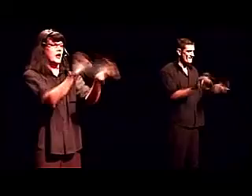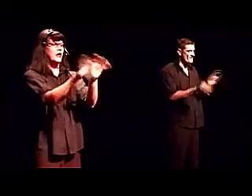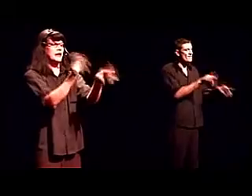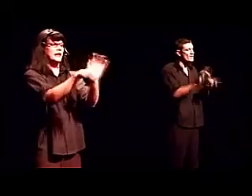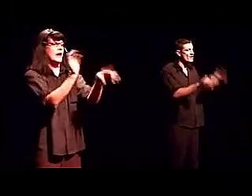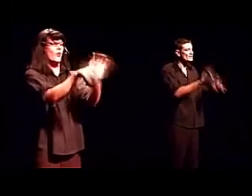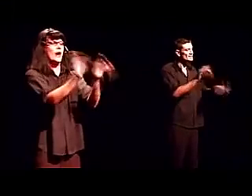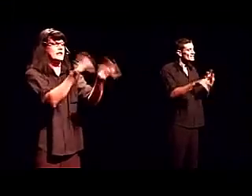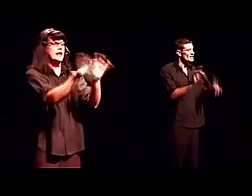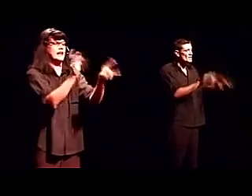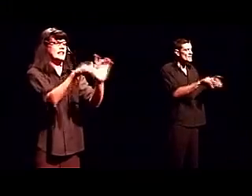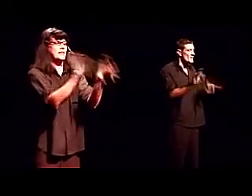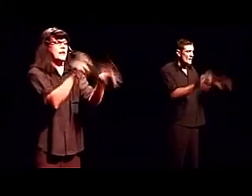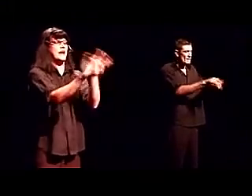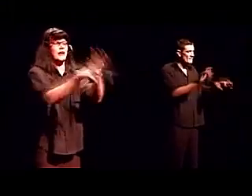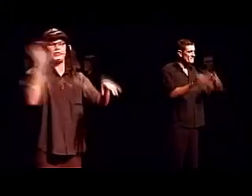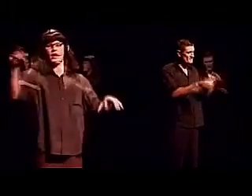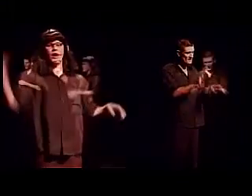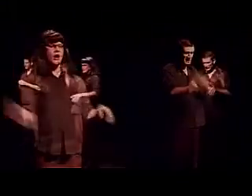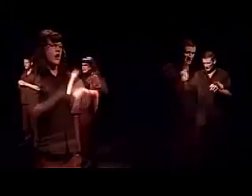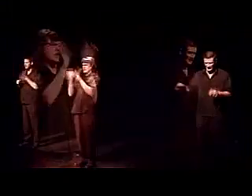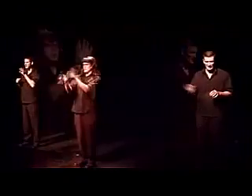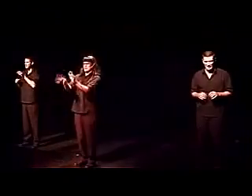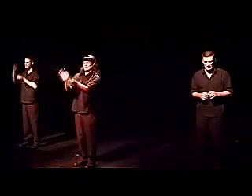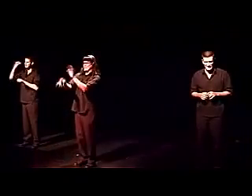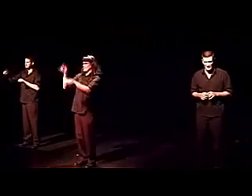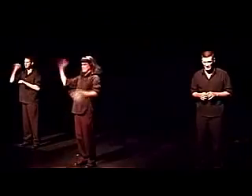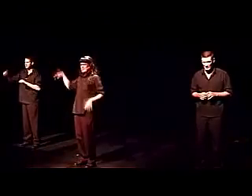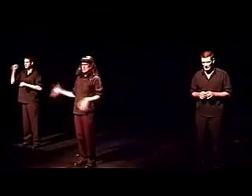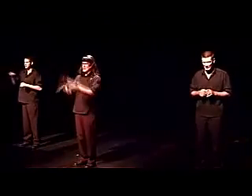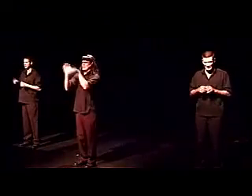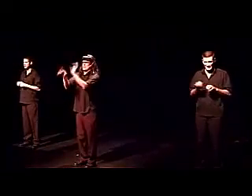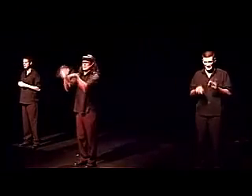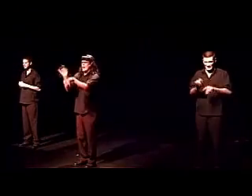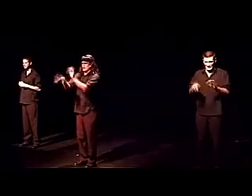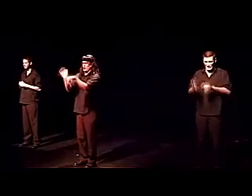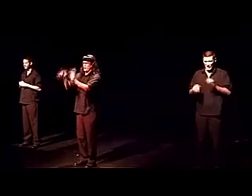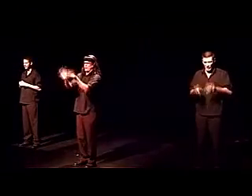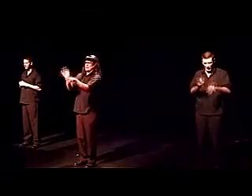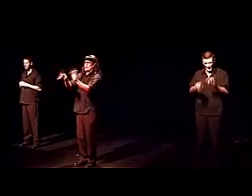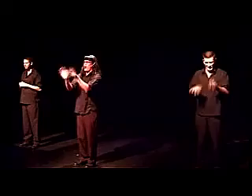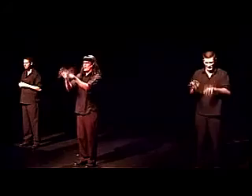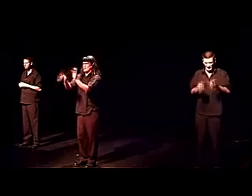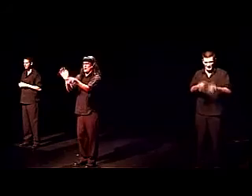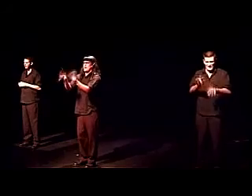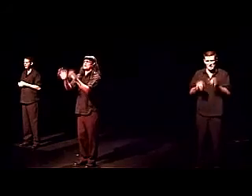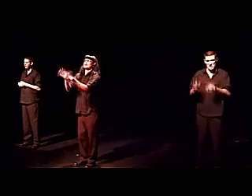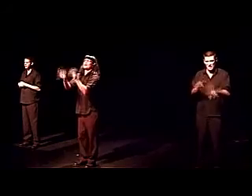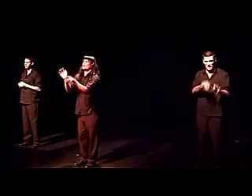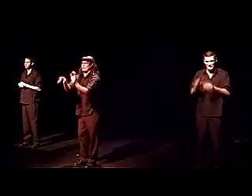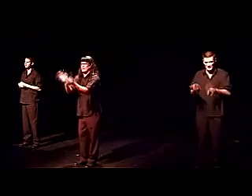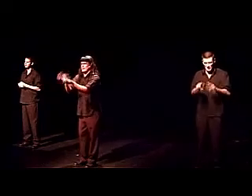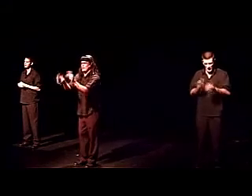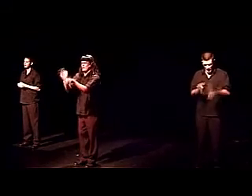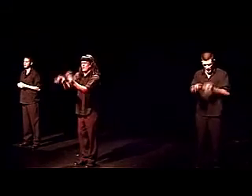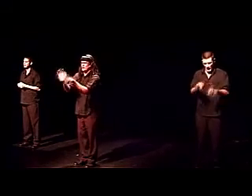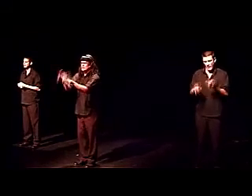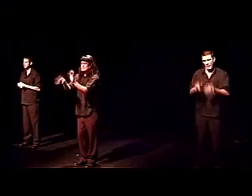big cock and I can't wait to get it into my mouth. Yes. I suck your big cock into my mouth and take it all the way down my throat.